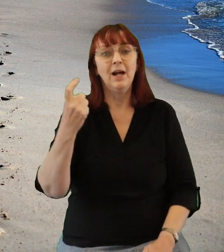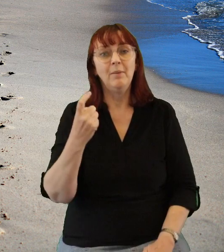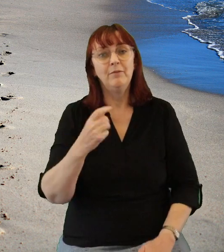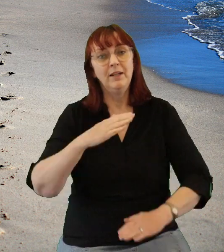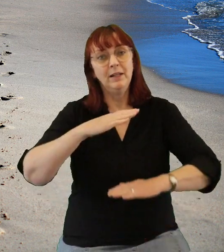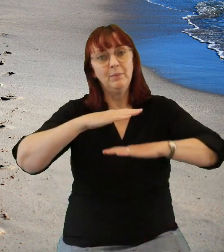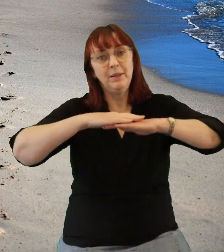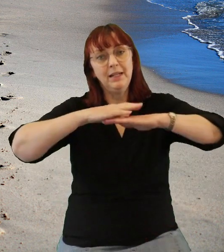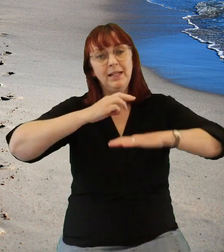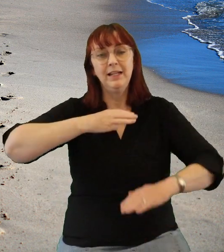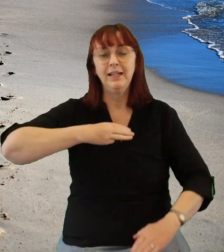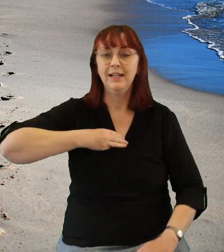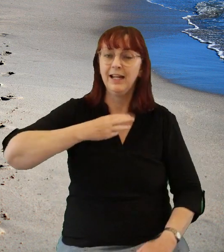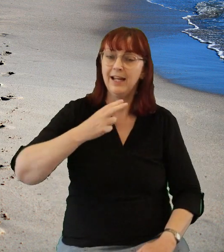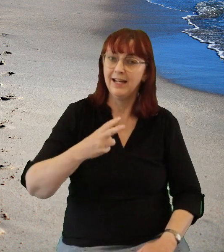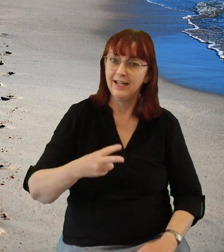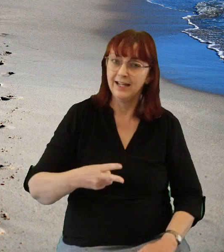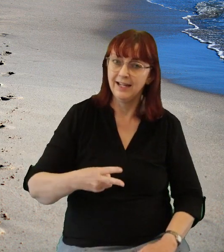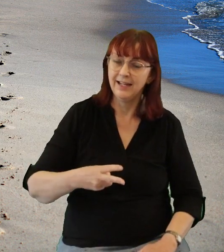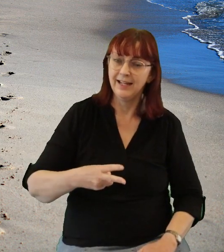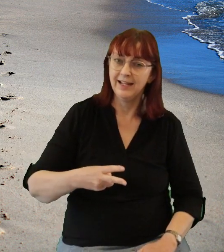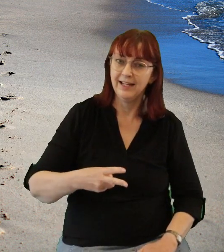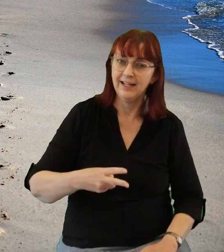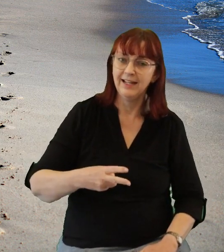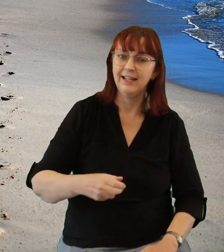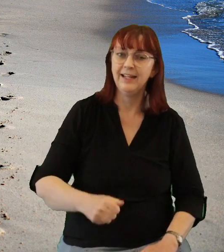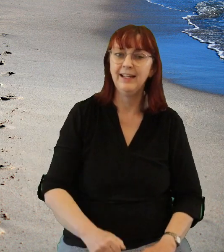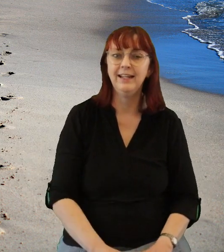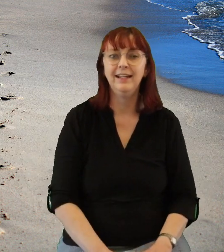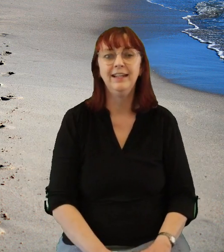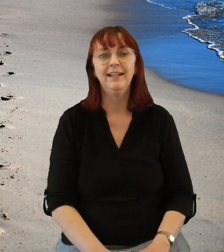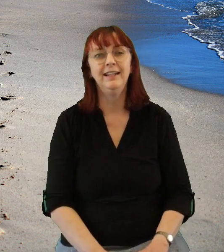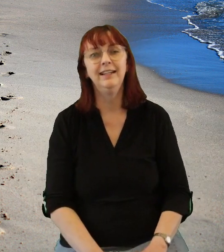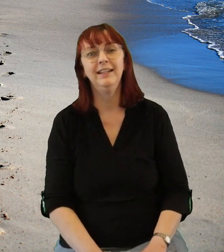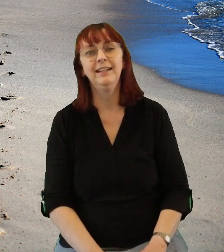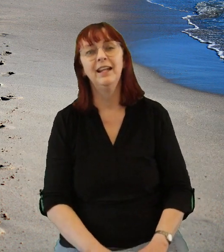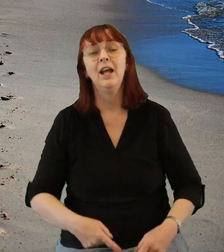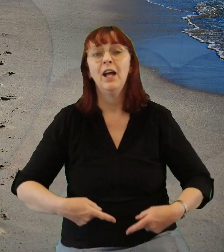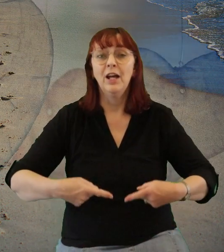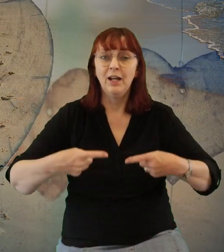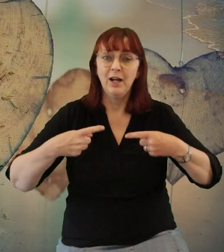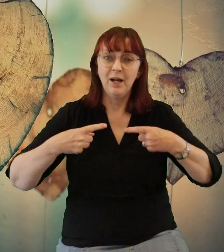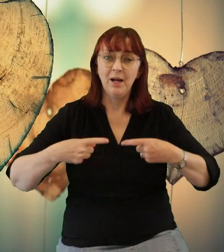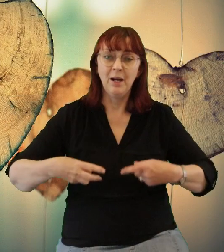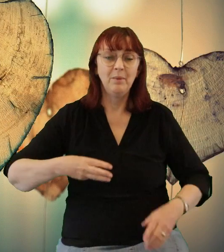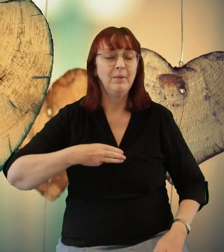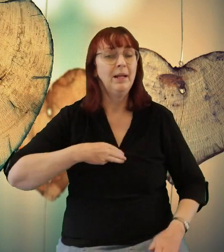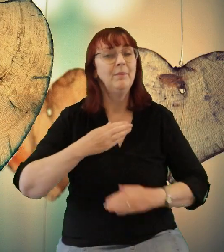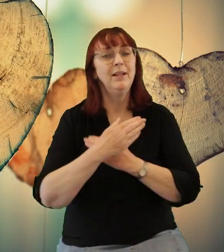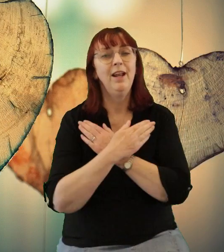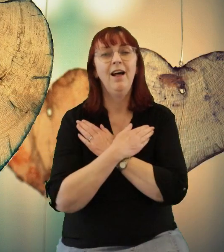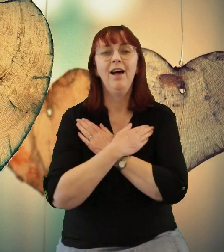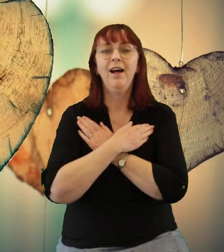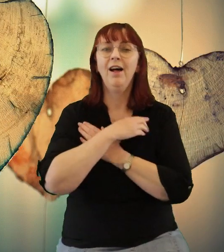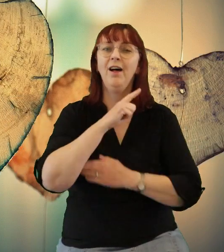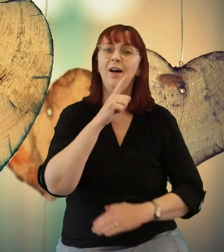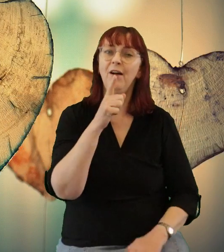come fill me again, come, let me love